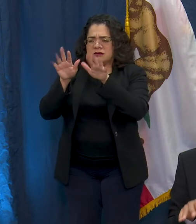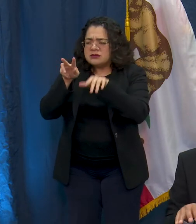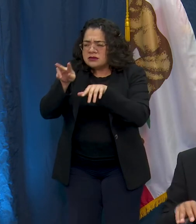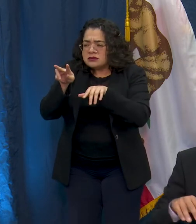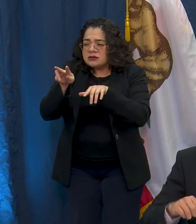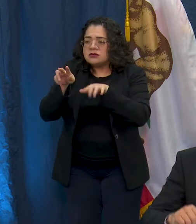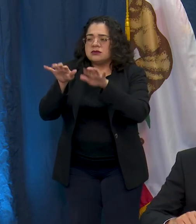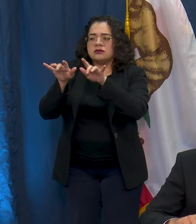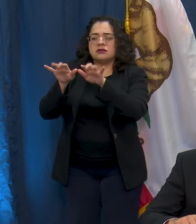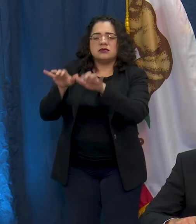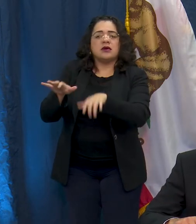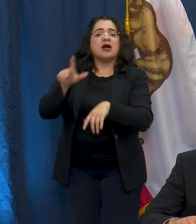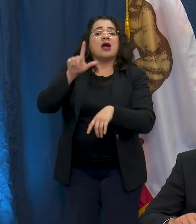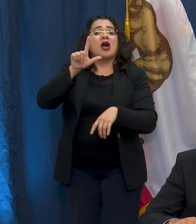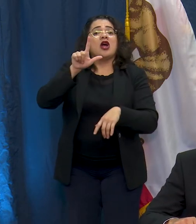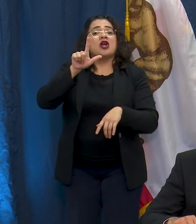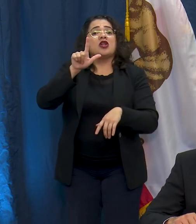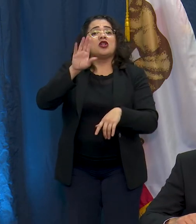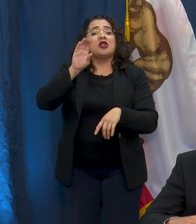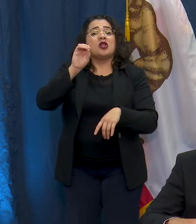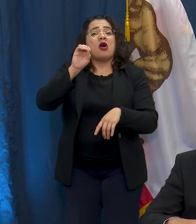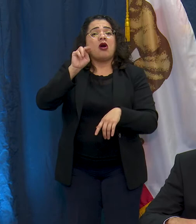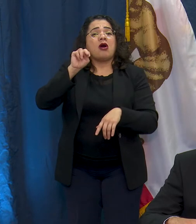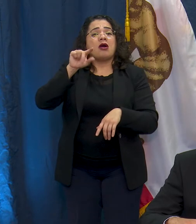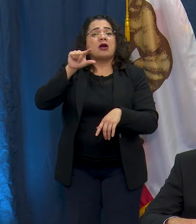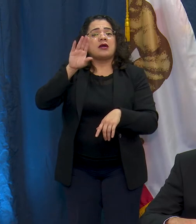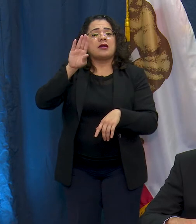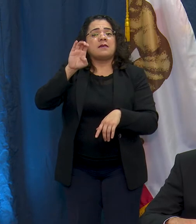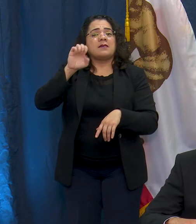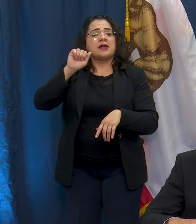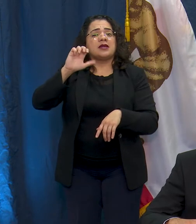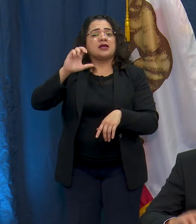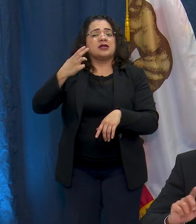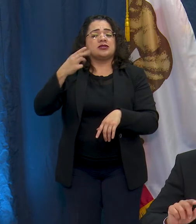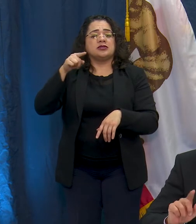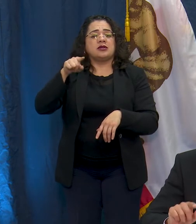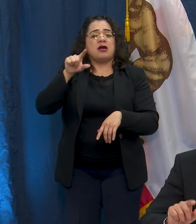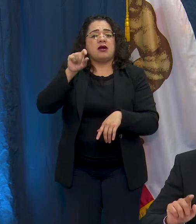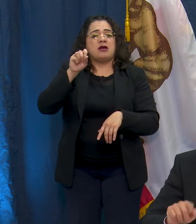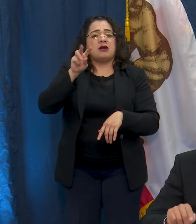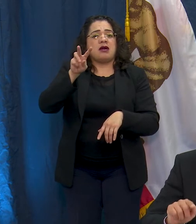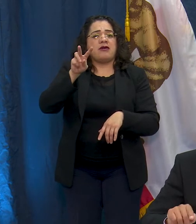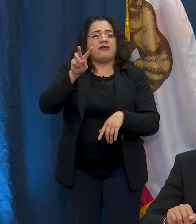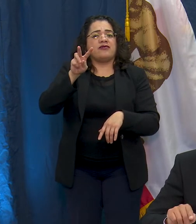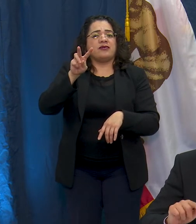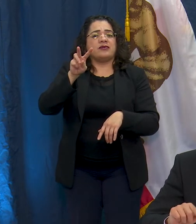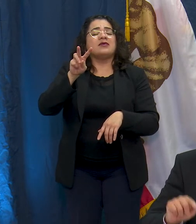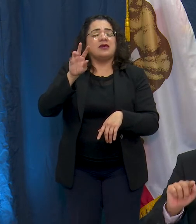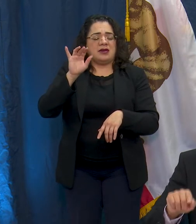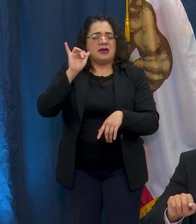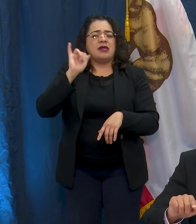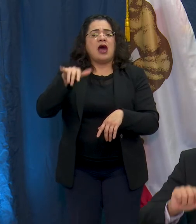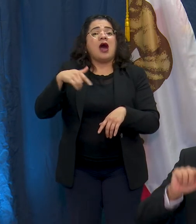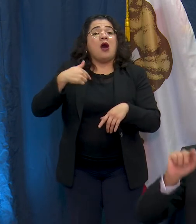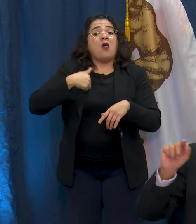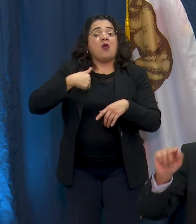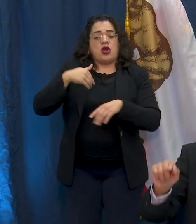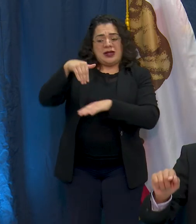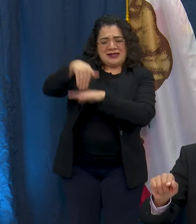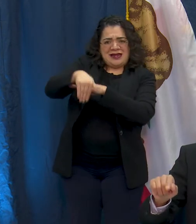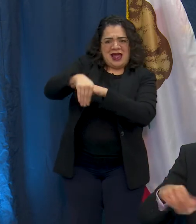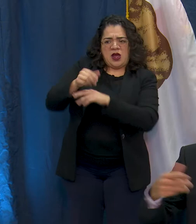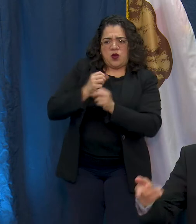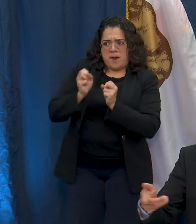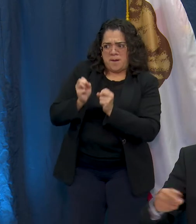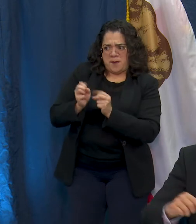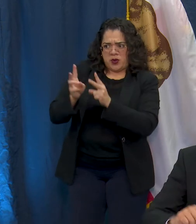through the longbeach.gov website. So if you go to longbeach.gov and it's the site that the links not up there yet it will be up later tonight